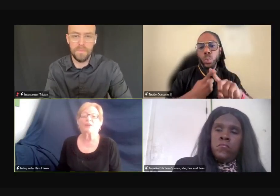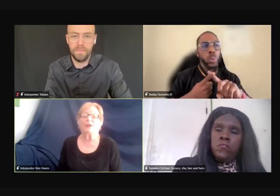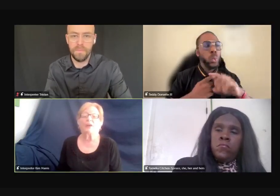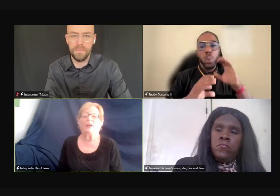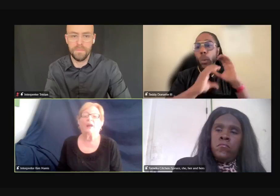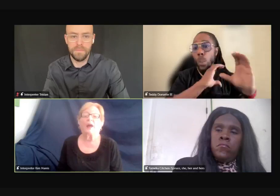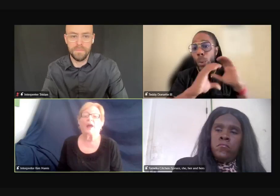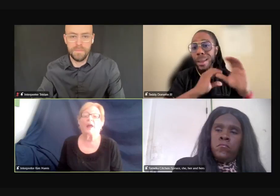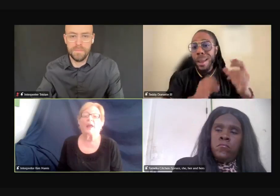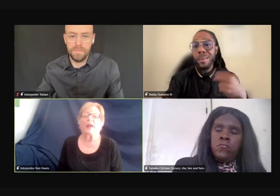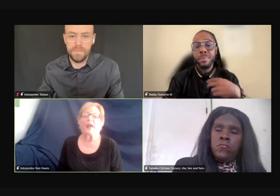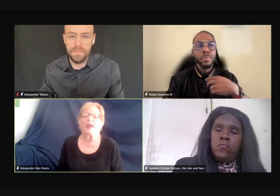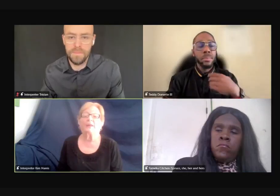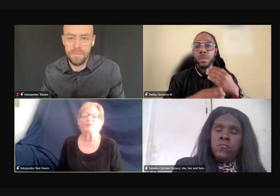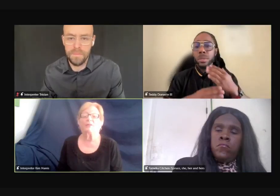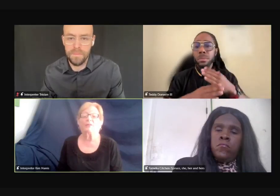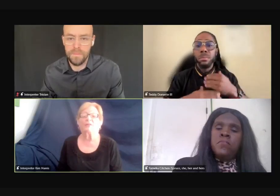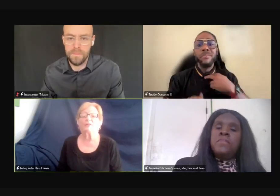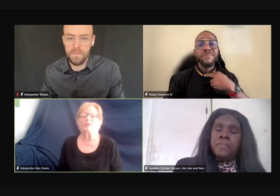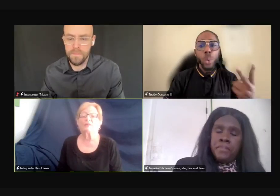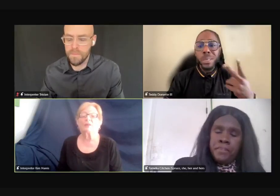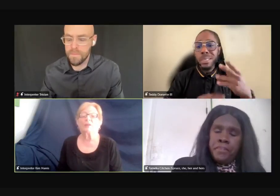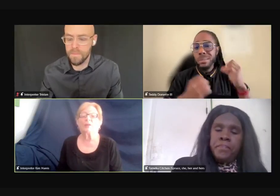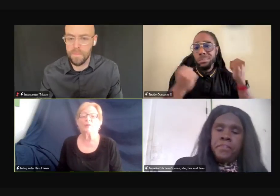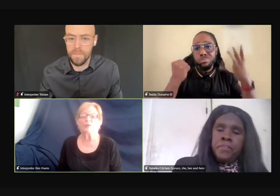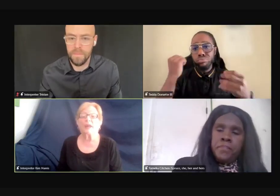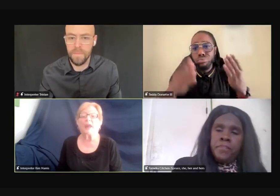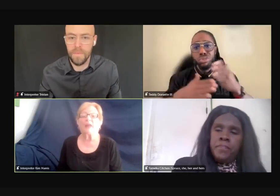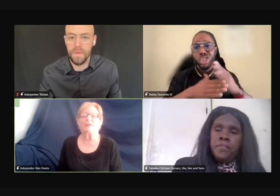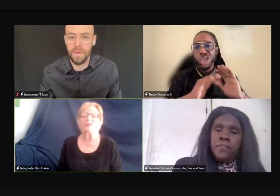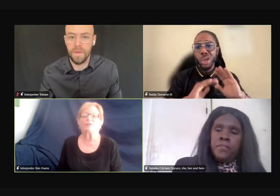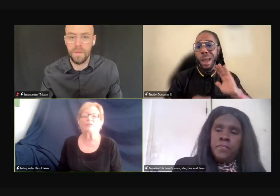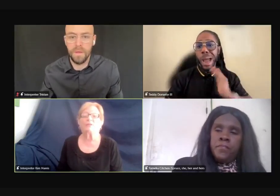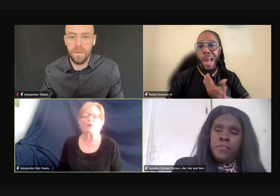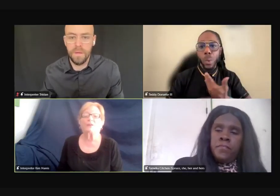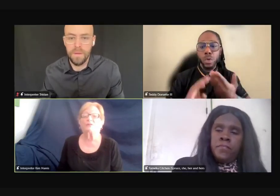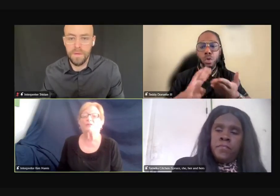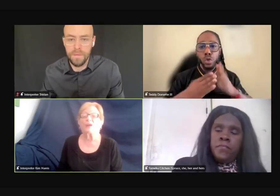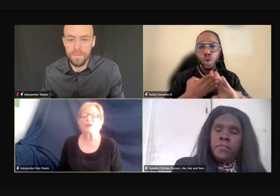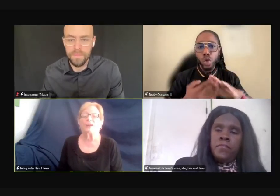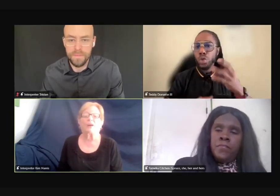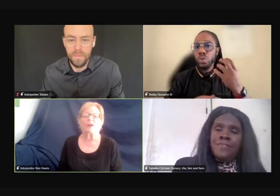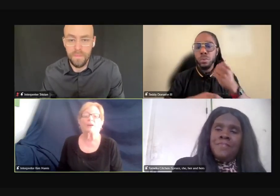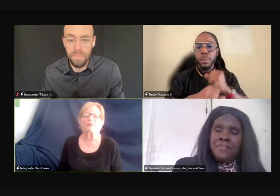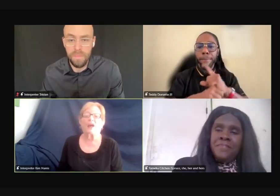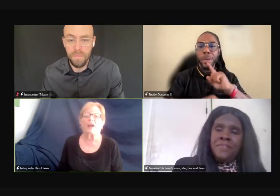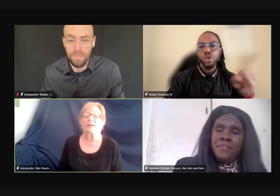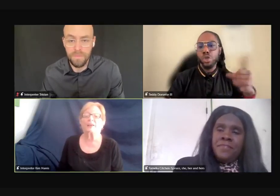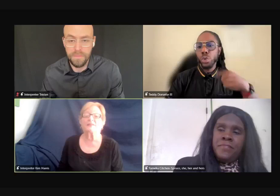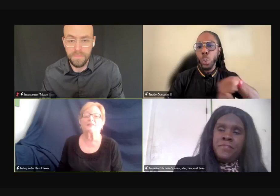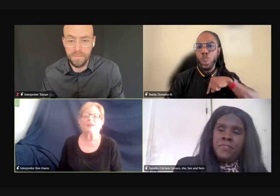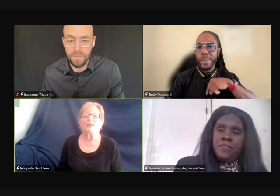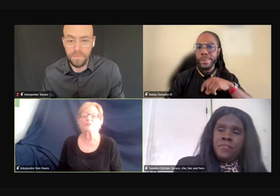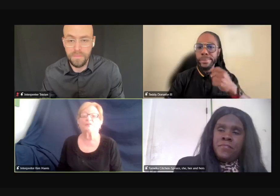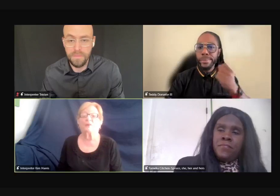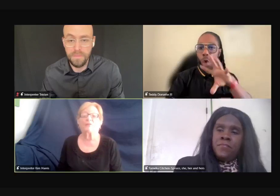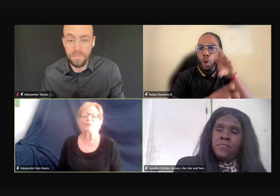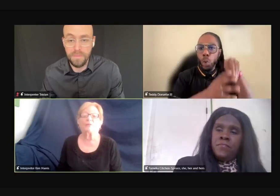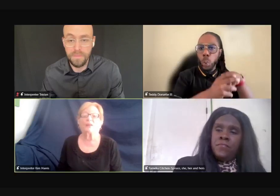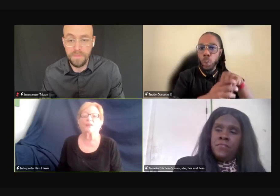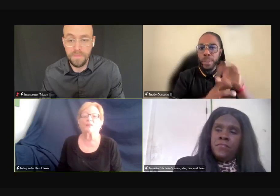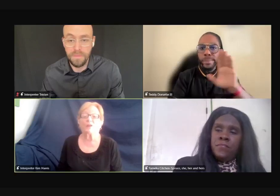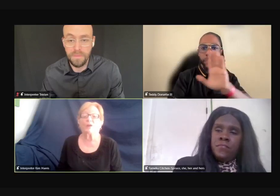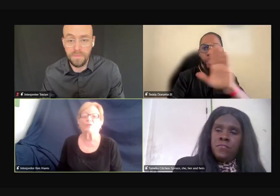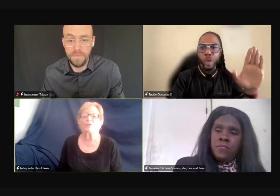together and communicate and use our voice and our signs and just